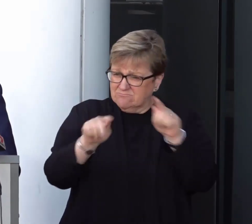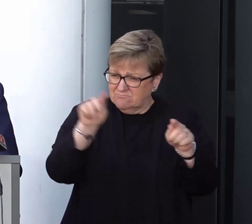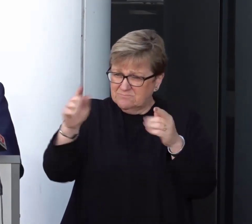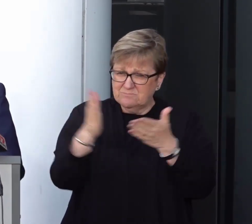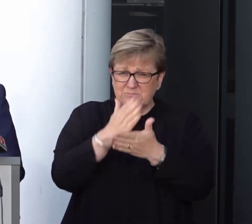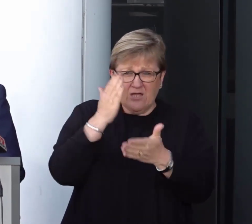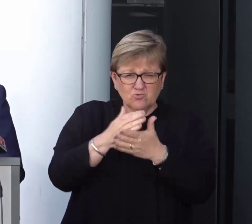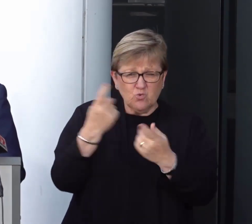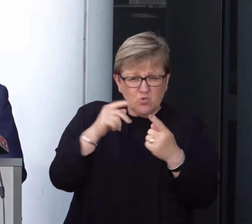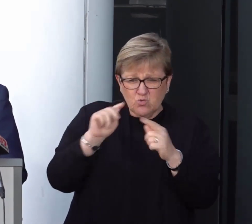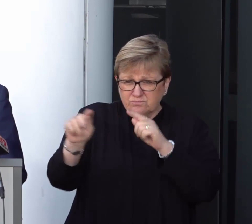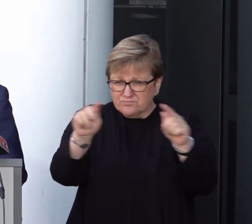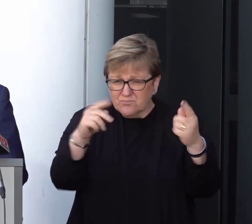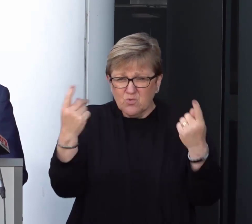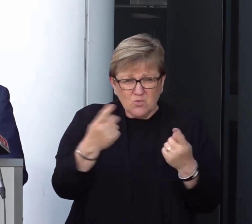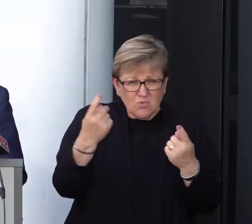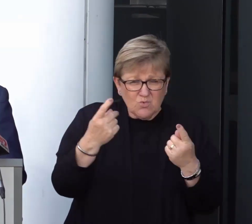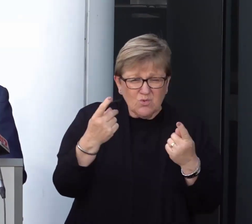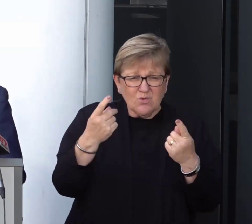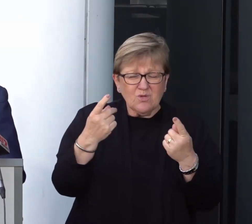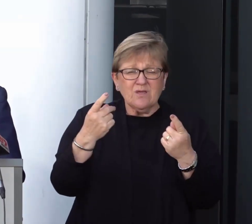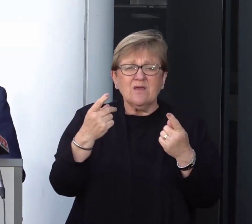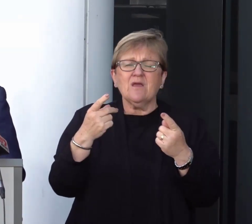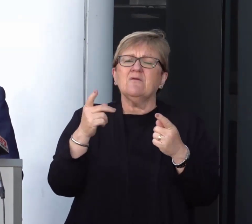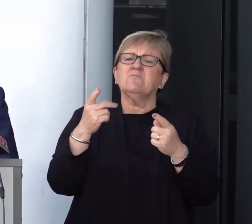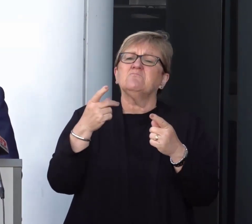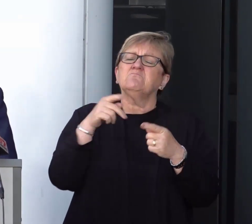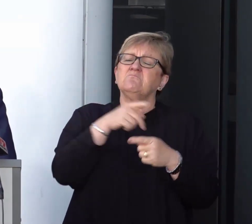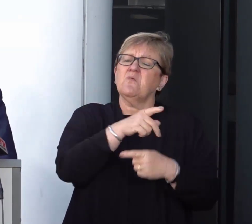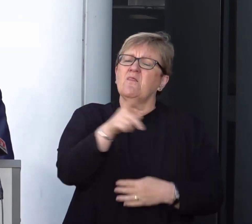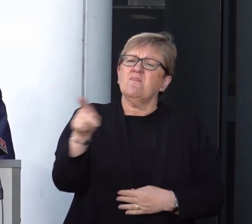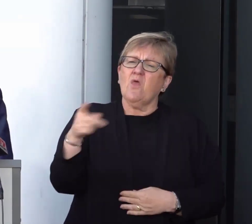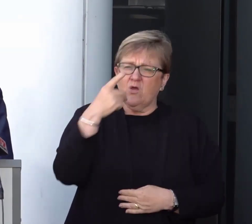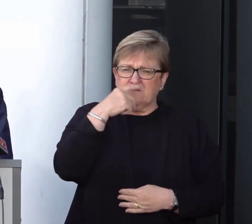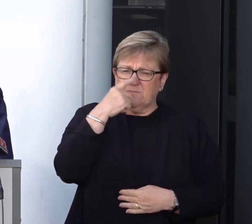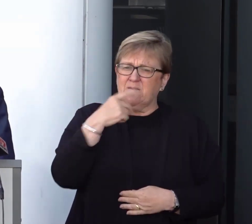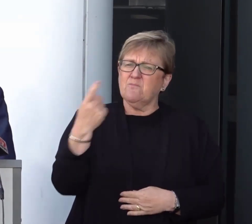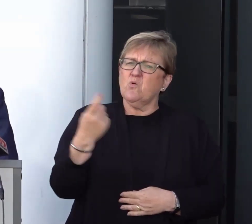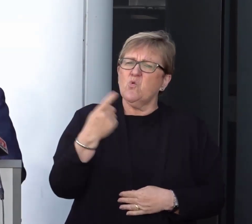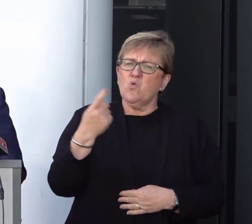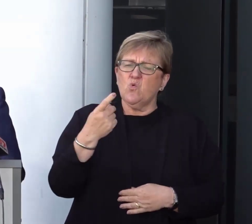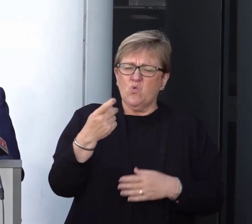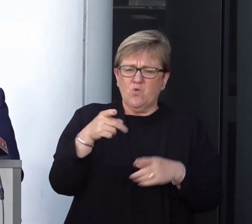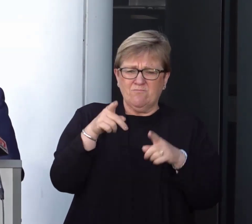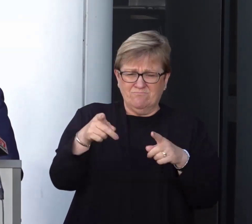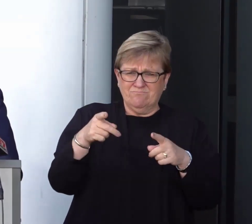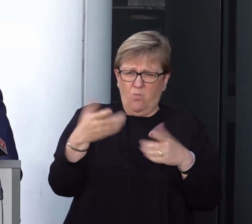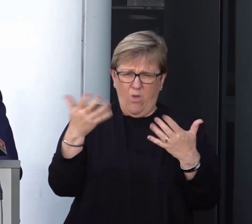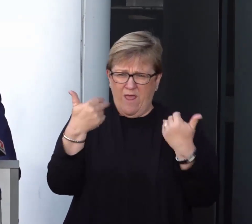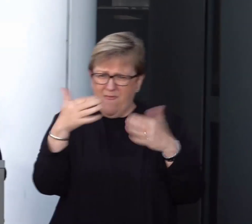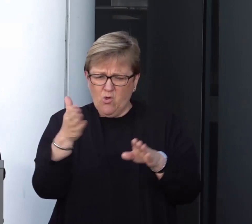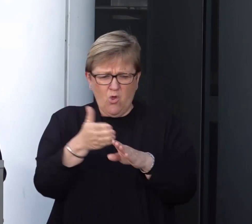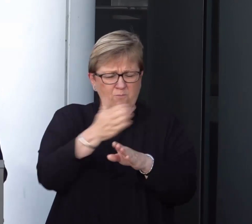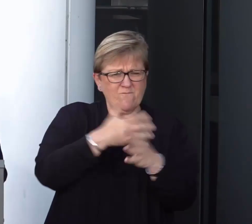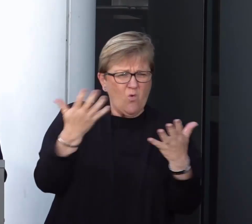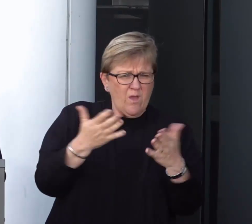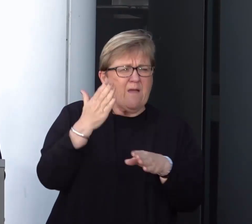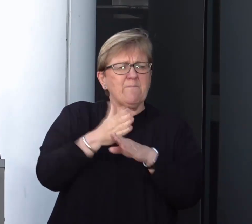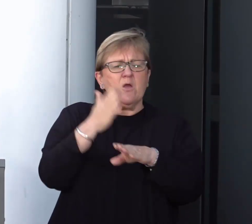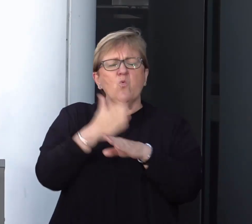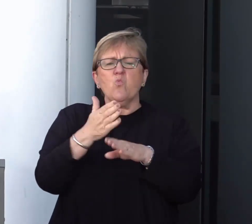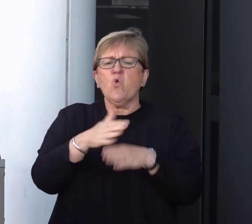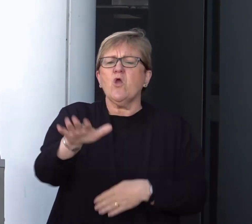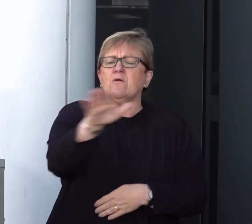not only in relation to those particular patients' movements, but also their work